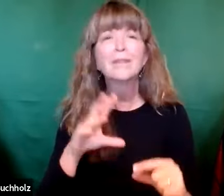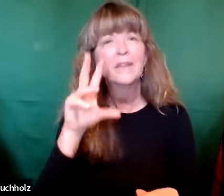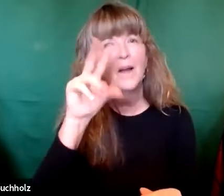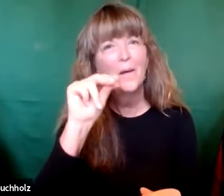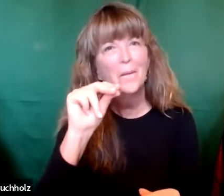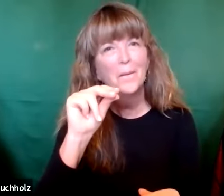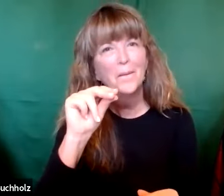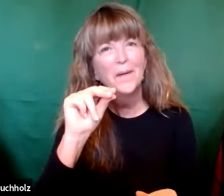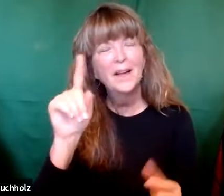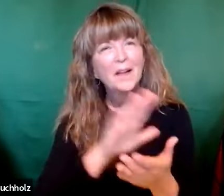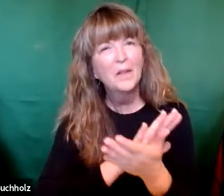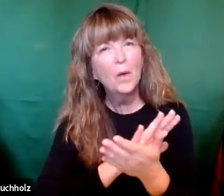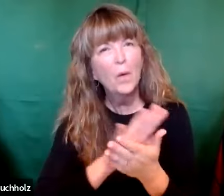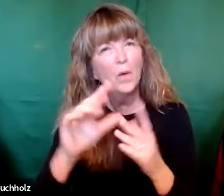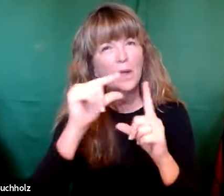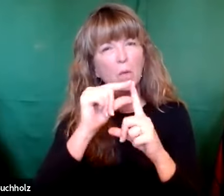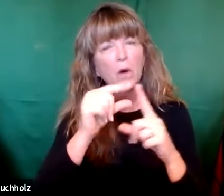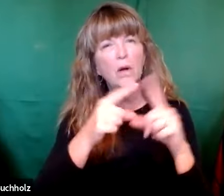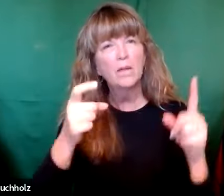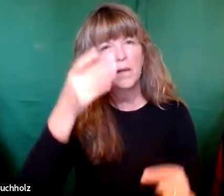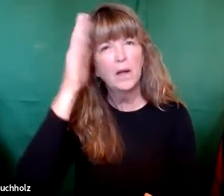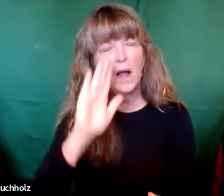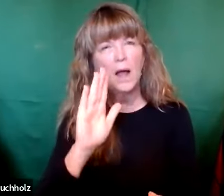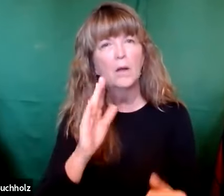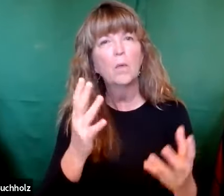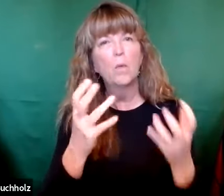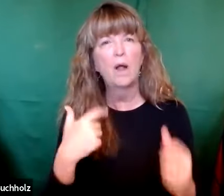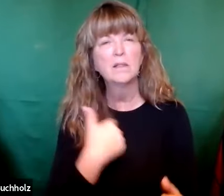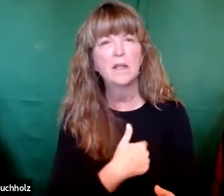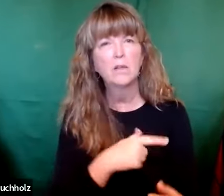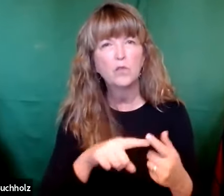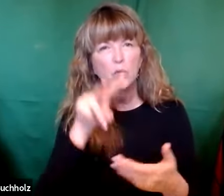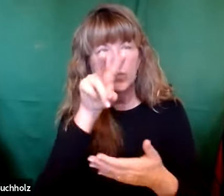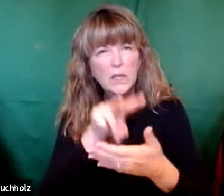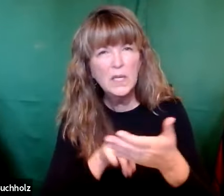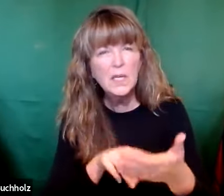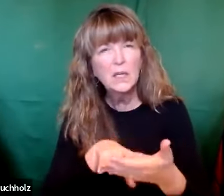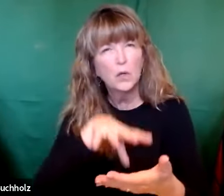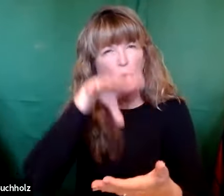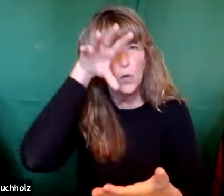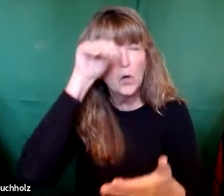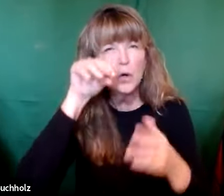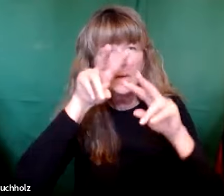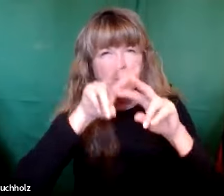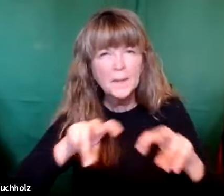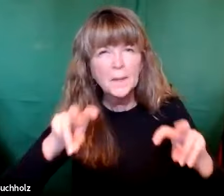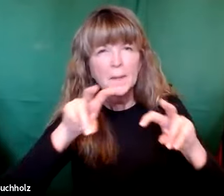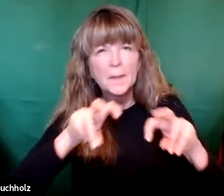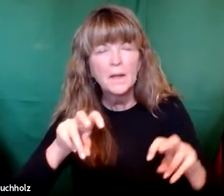talk about this. We'll talk about all this other stuff in these verses down below. But no, the complete word is from God. And we need to